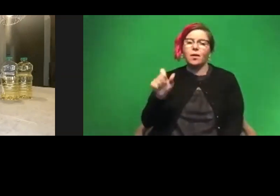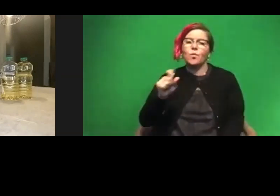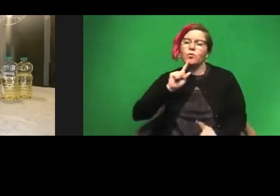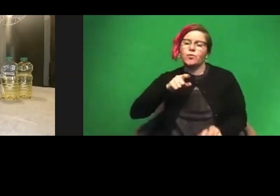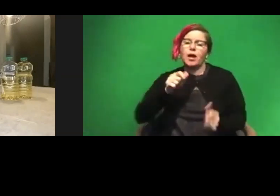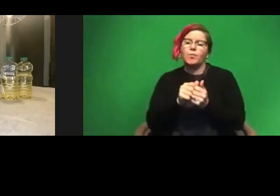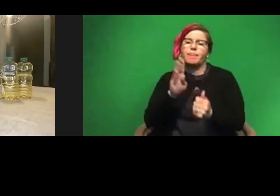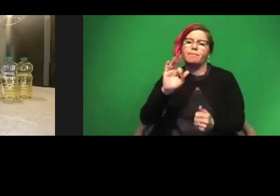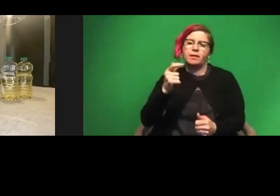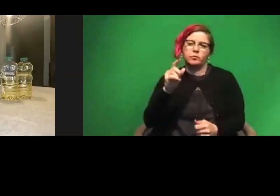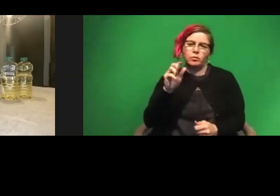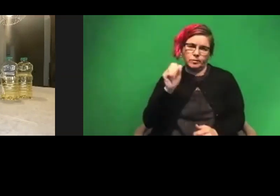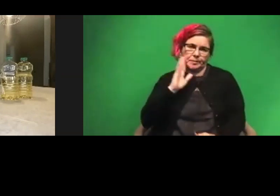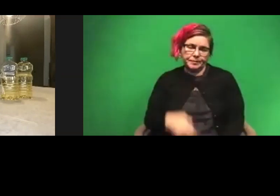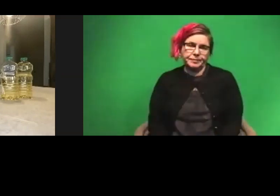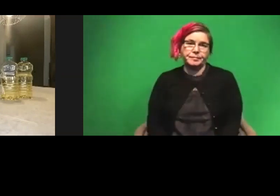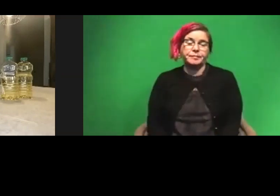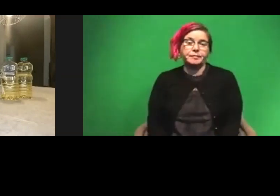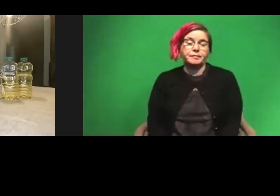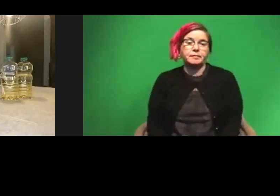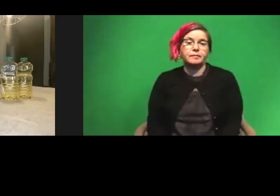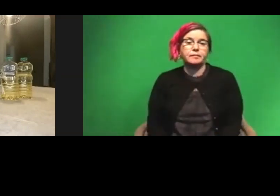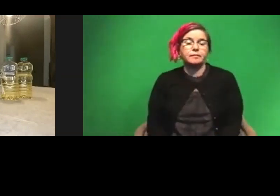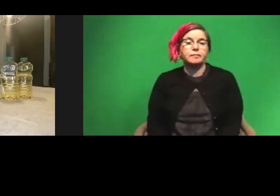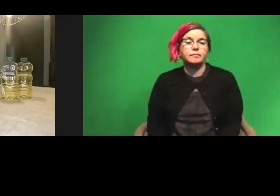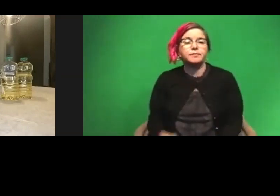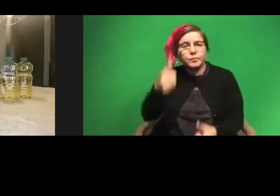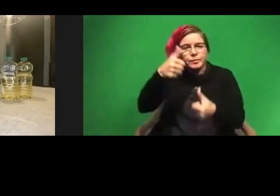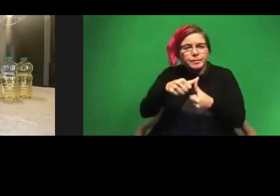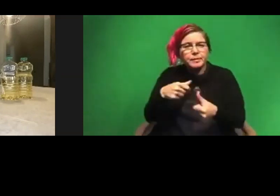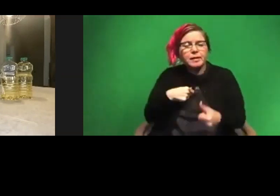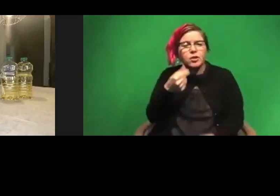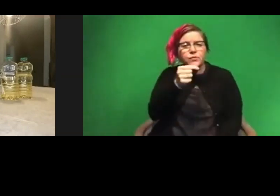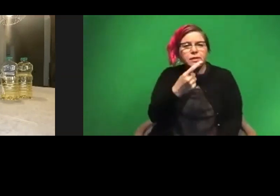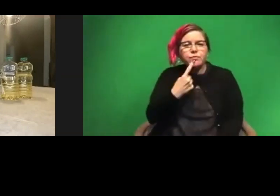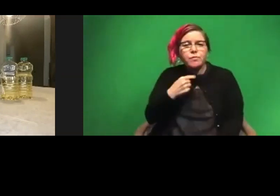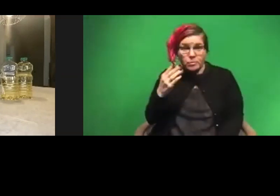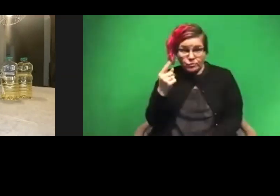soda. So remember I did green, red, and blue.